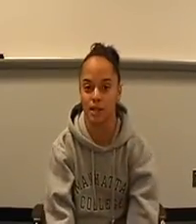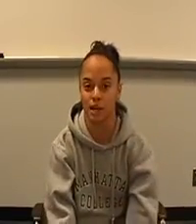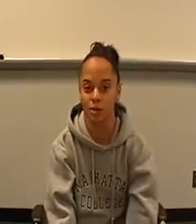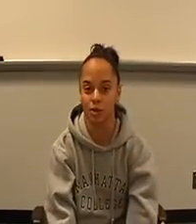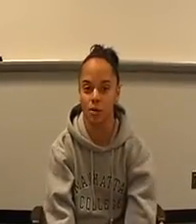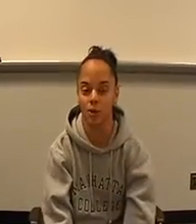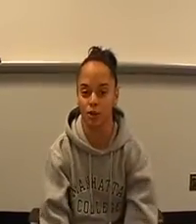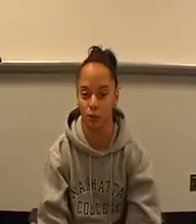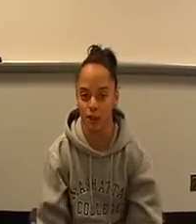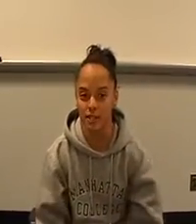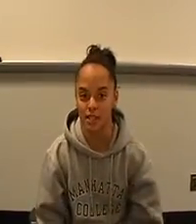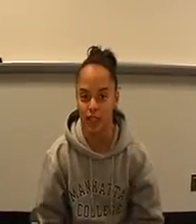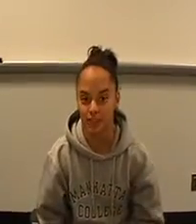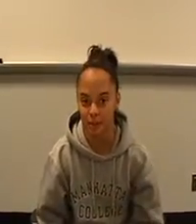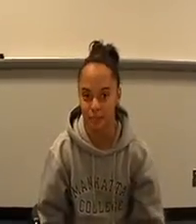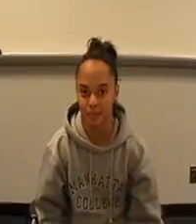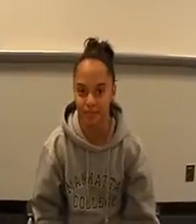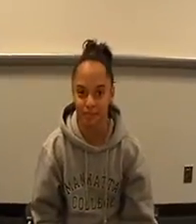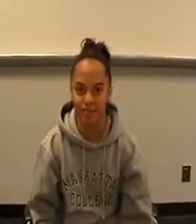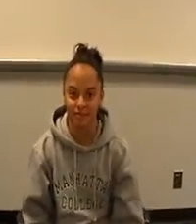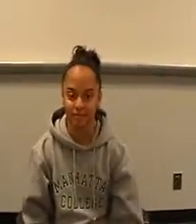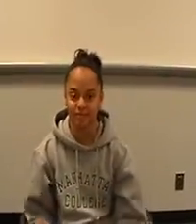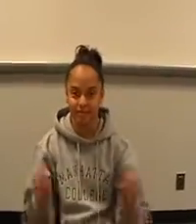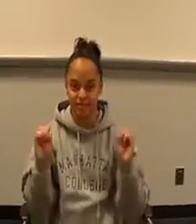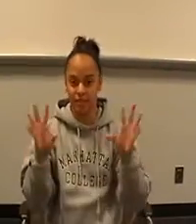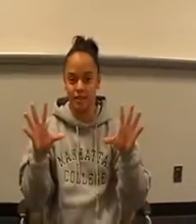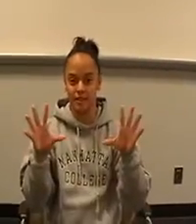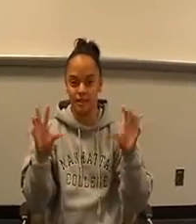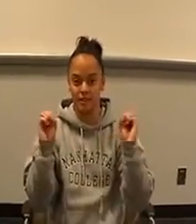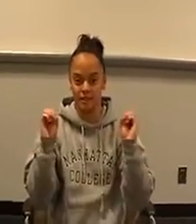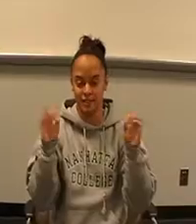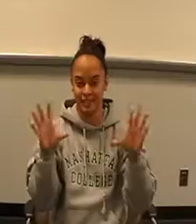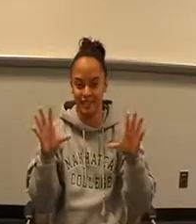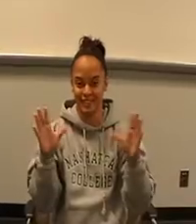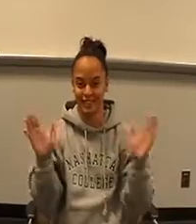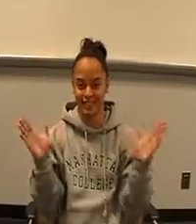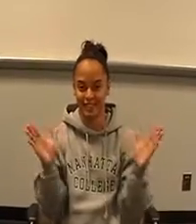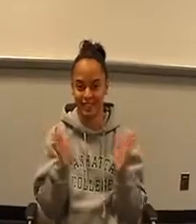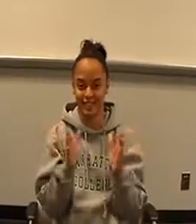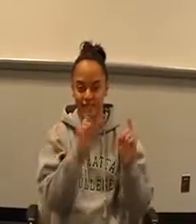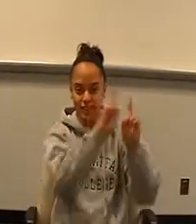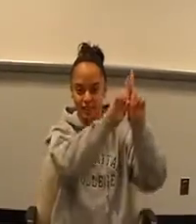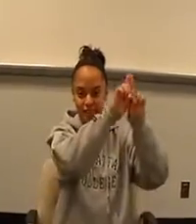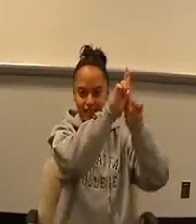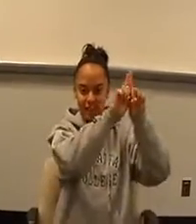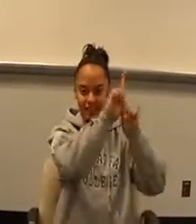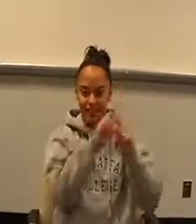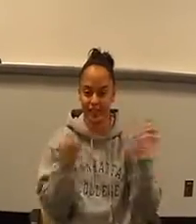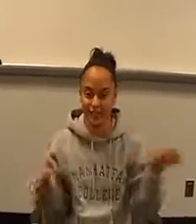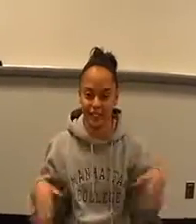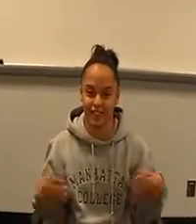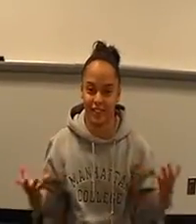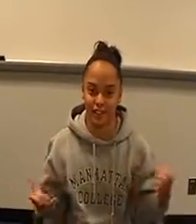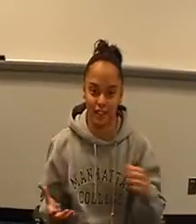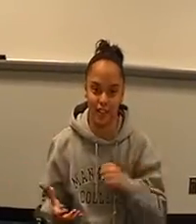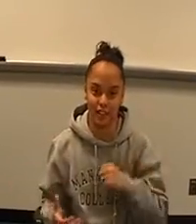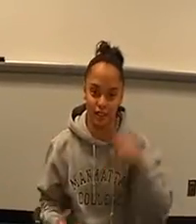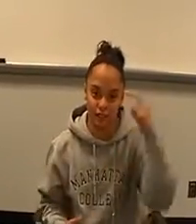speed it up a little bit with Noelle singing. Twinkle twinkle little star how I